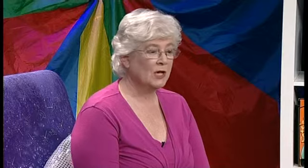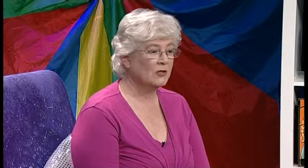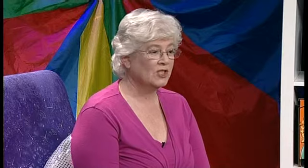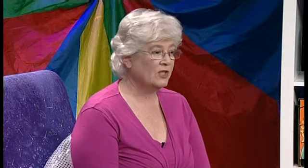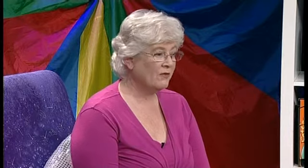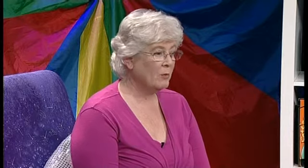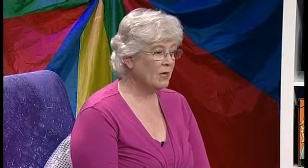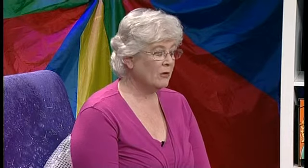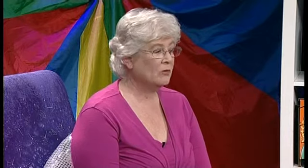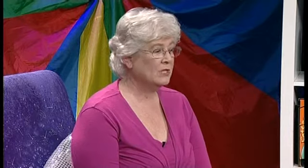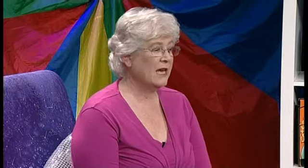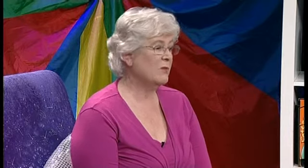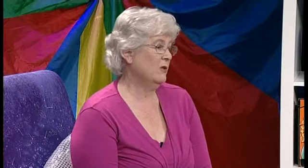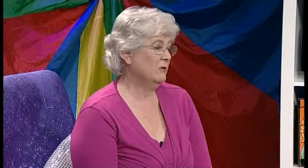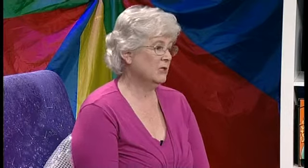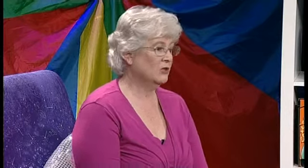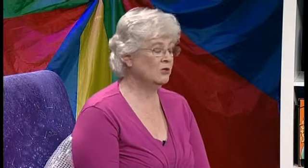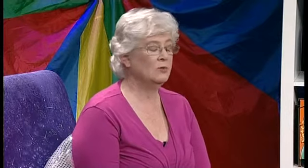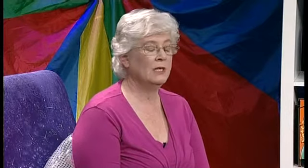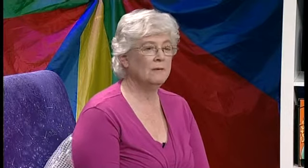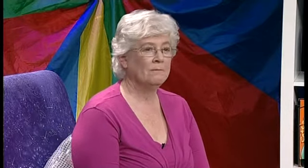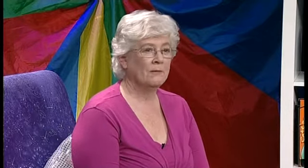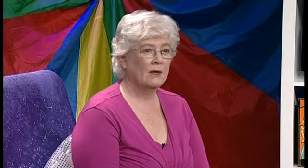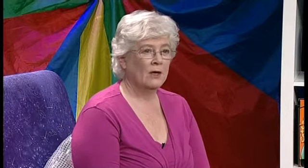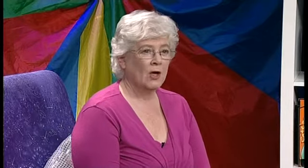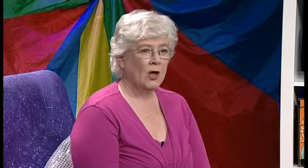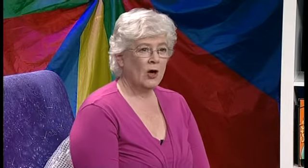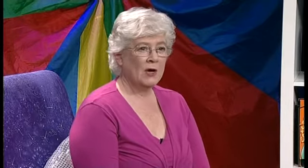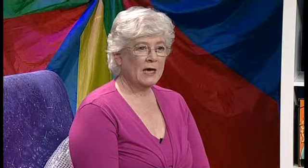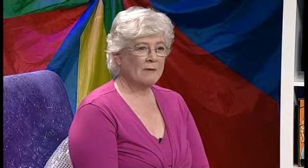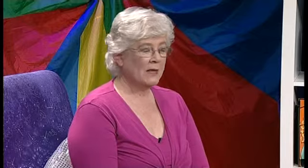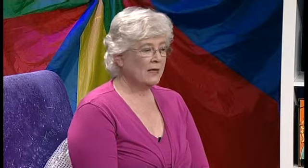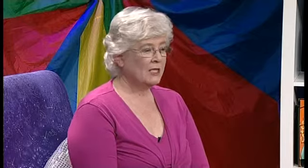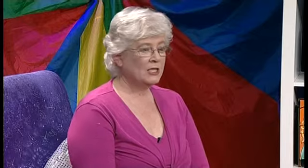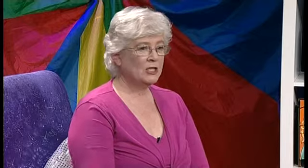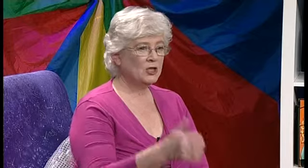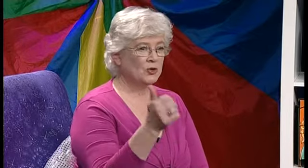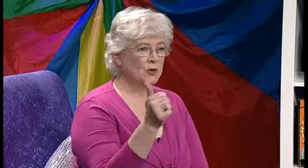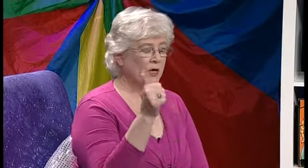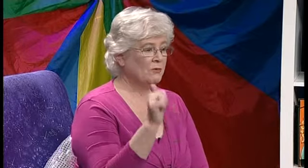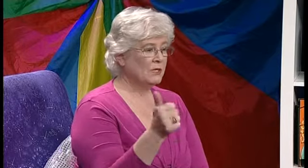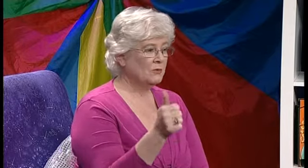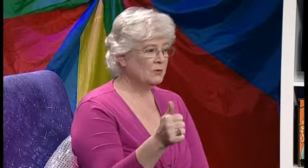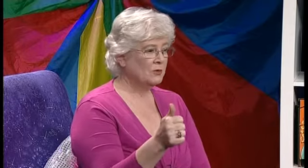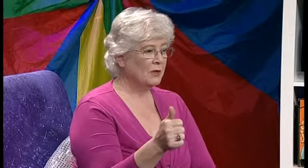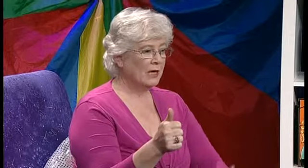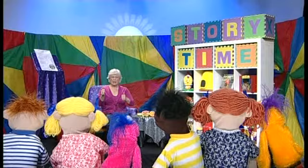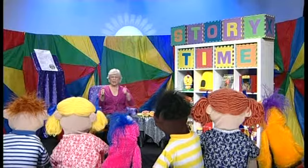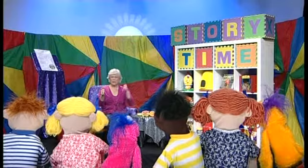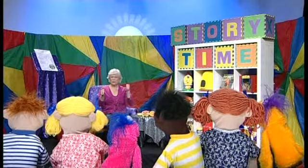else, to your family or to anyone who listened to you really. Oh I'll tell it to my friend. Okay this is the story of Mr. Wibble and